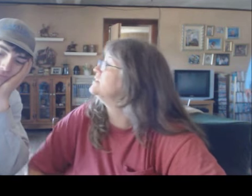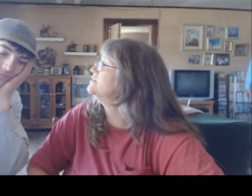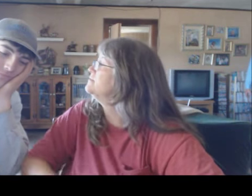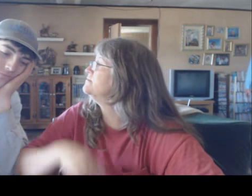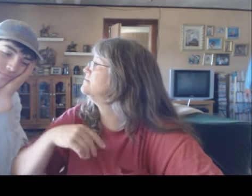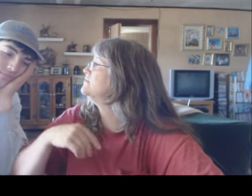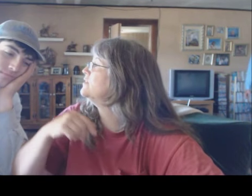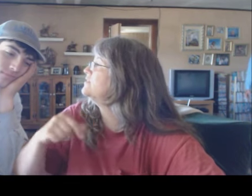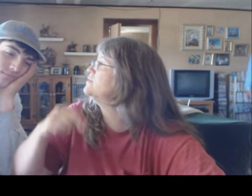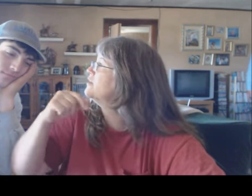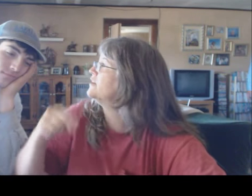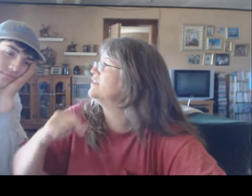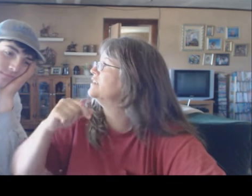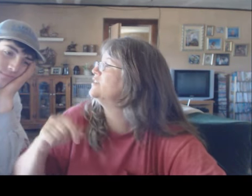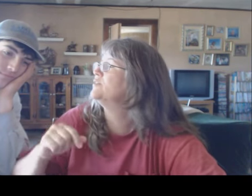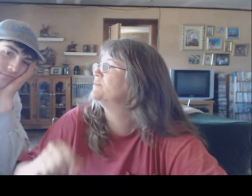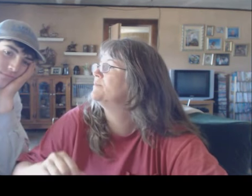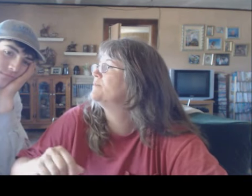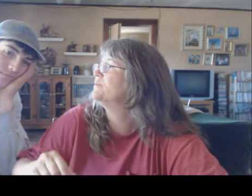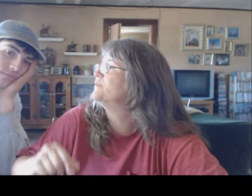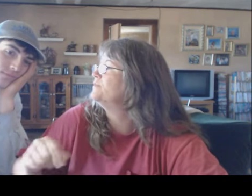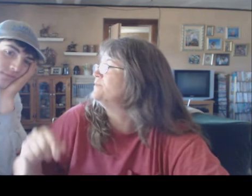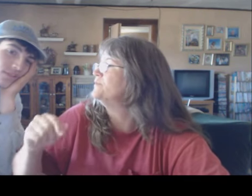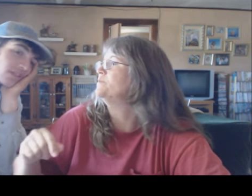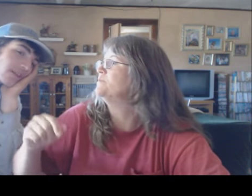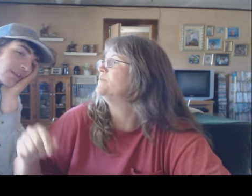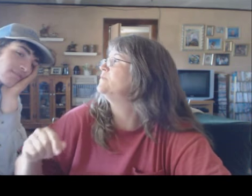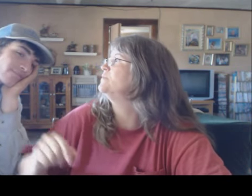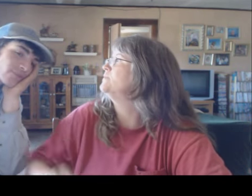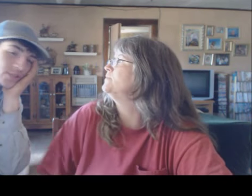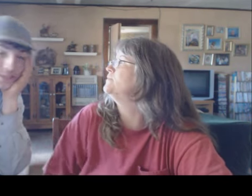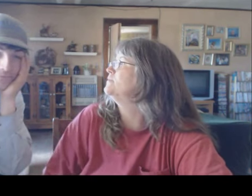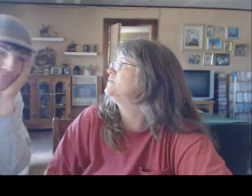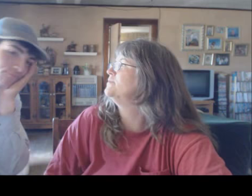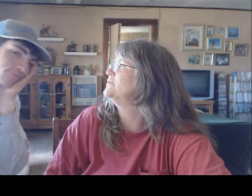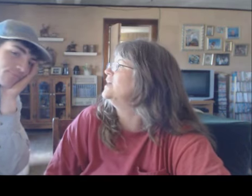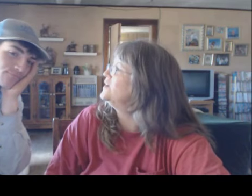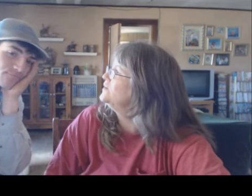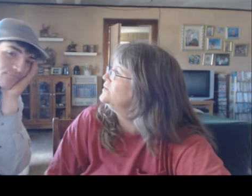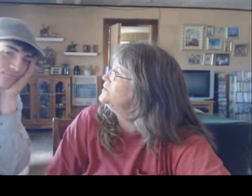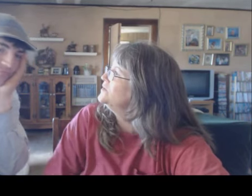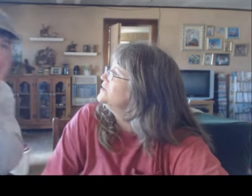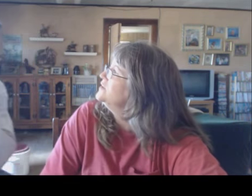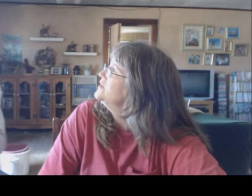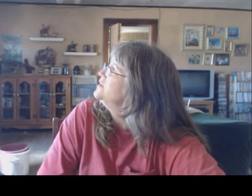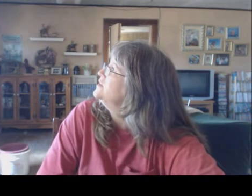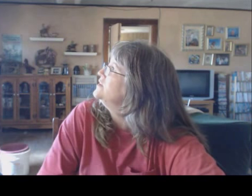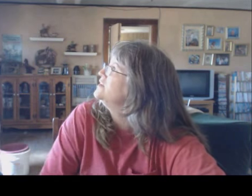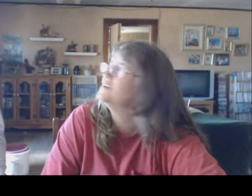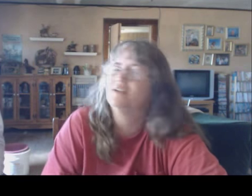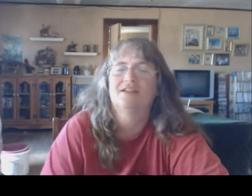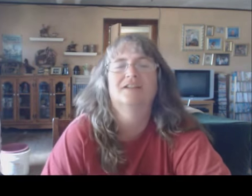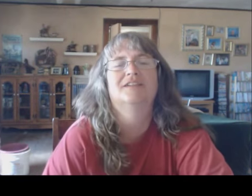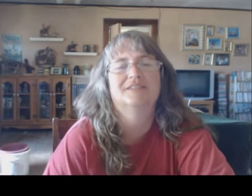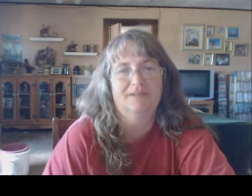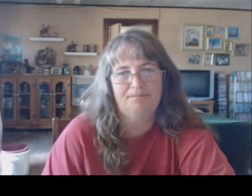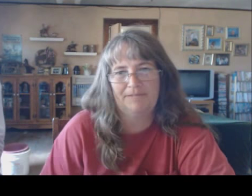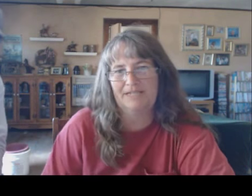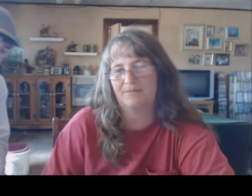doing what have you been working on in your room eat sleep no my cowboy toy shoot yep he's